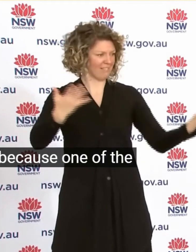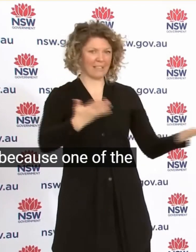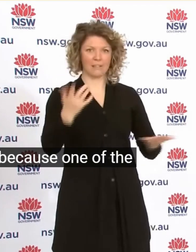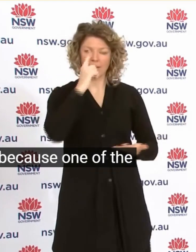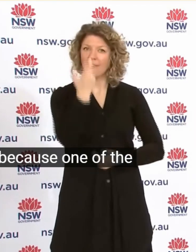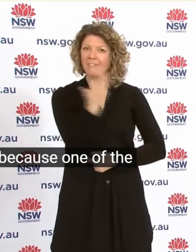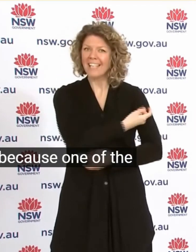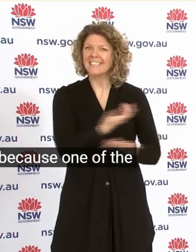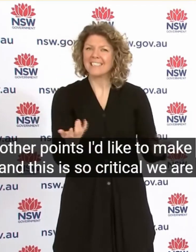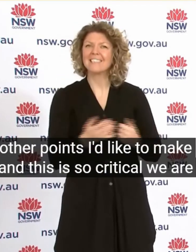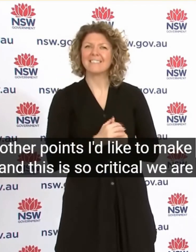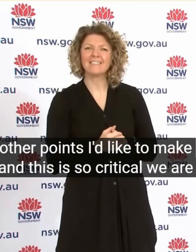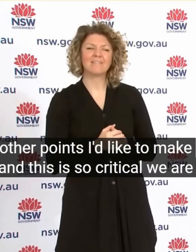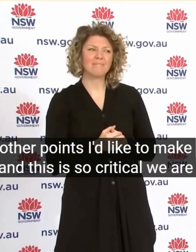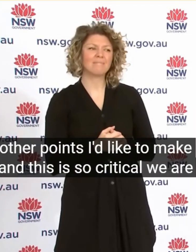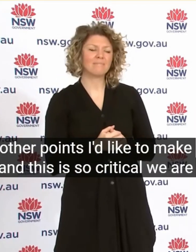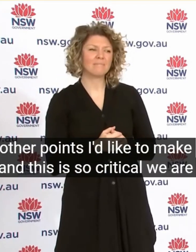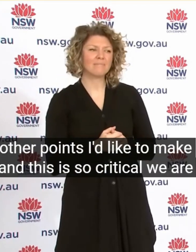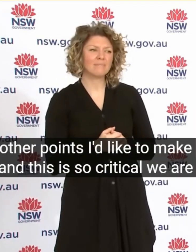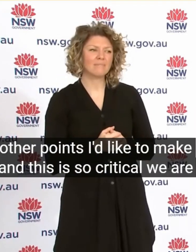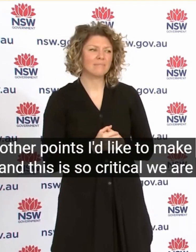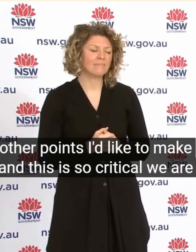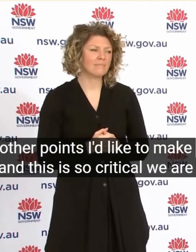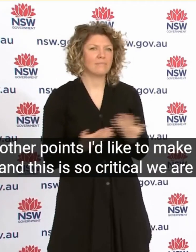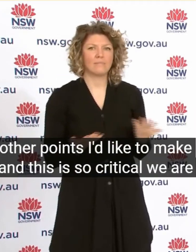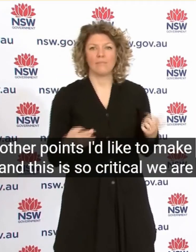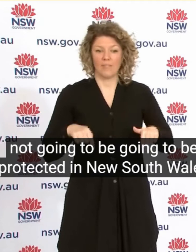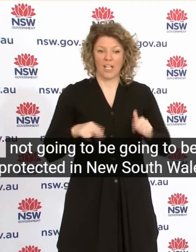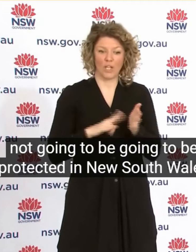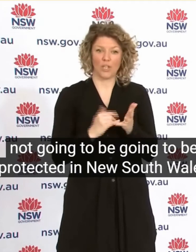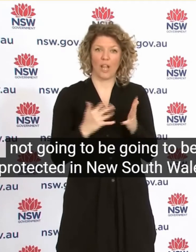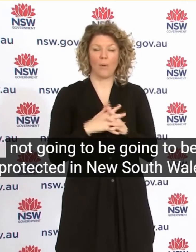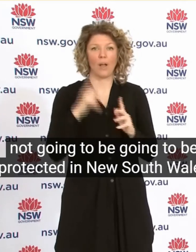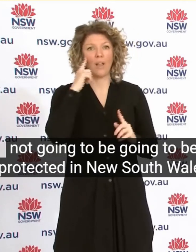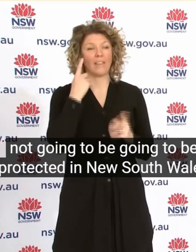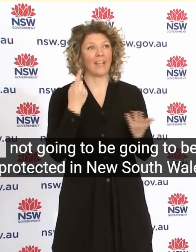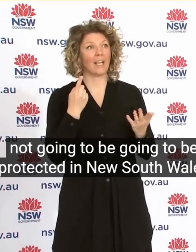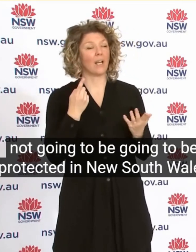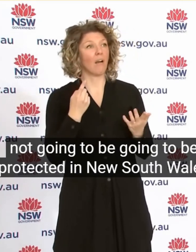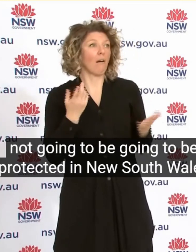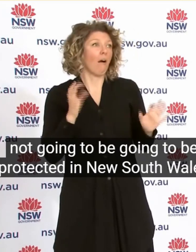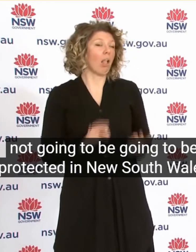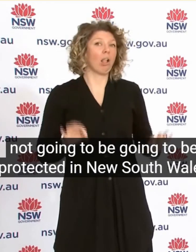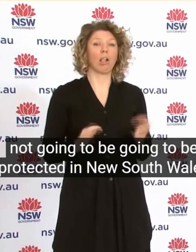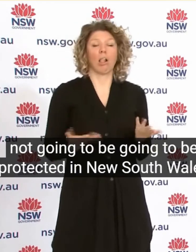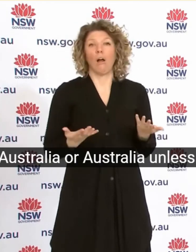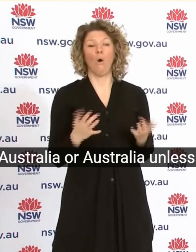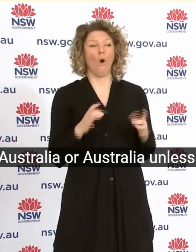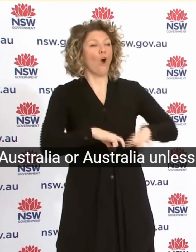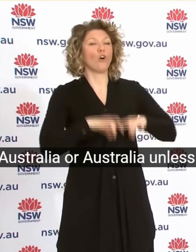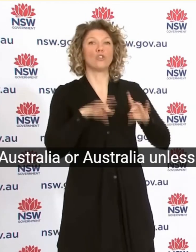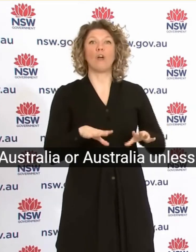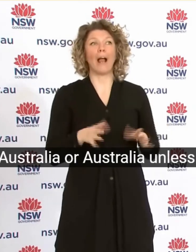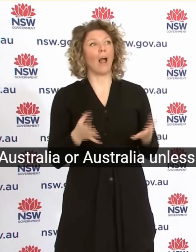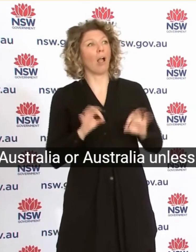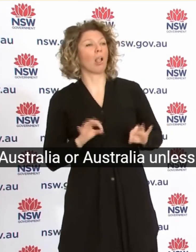And This Is So Critical We Are Not Going To Be Protected In New South Wales Or Australia Unless We Protect